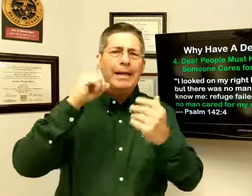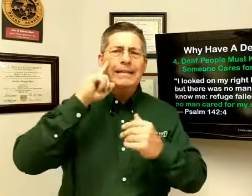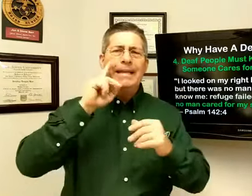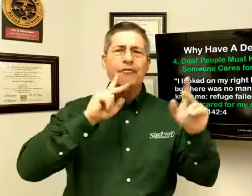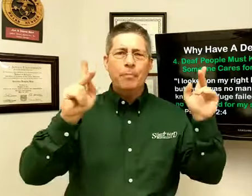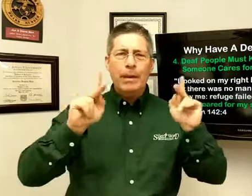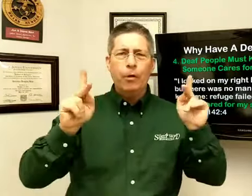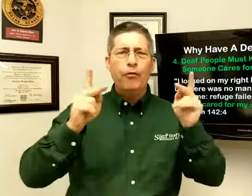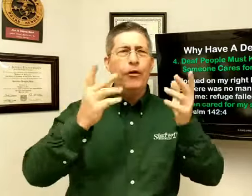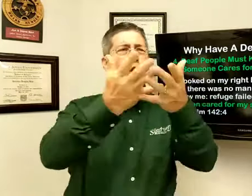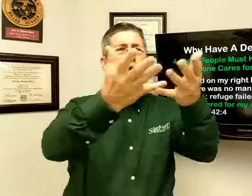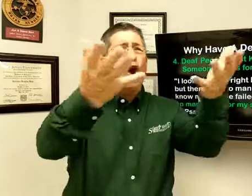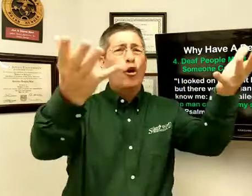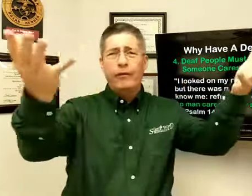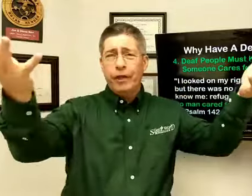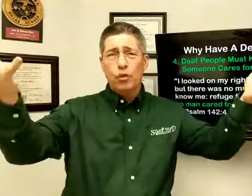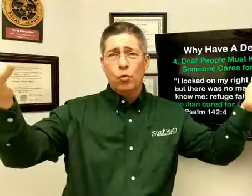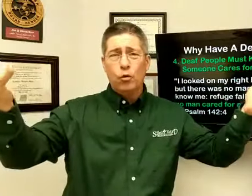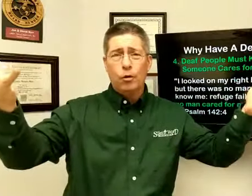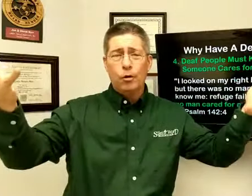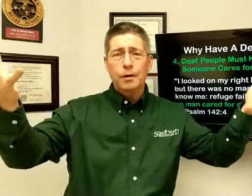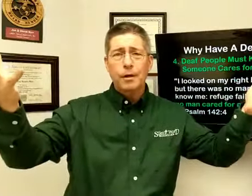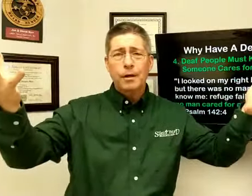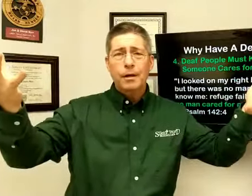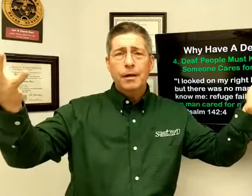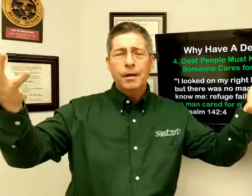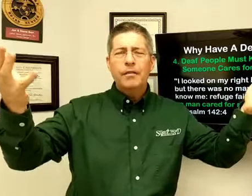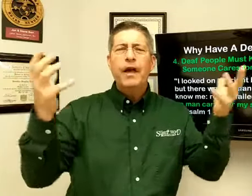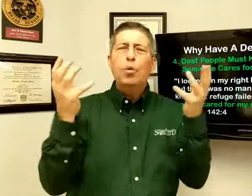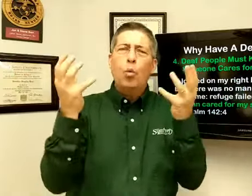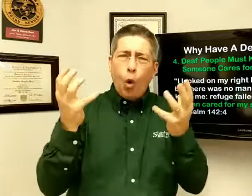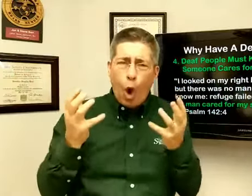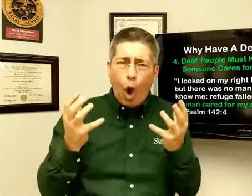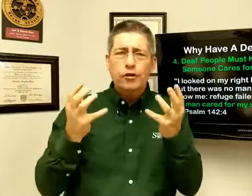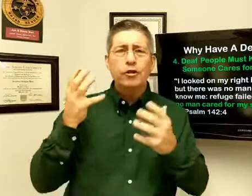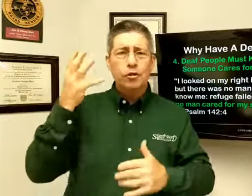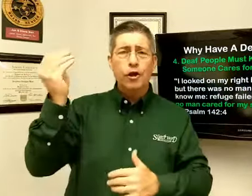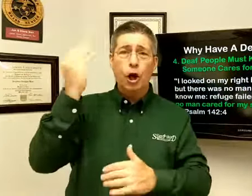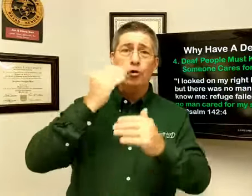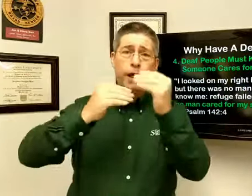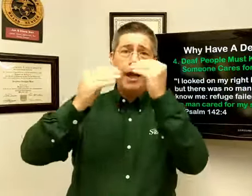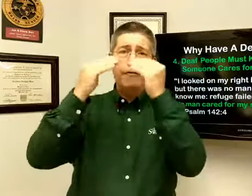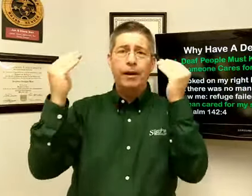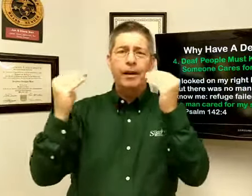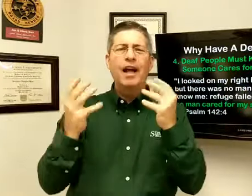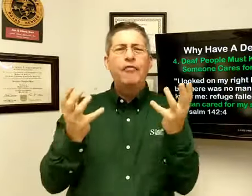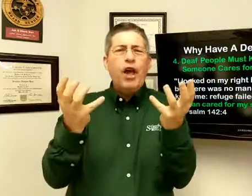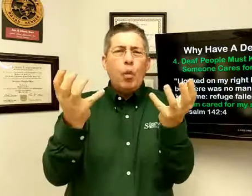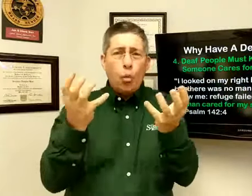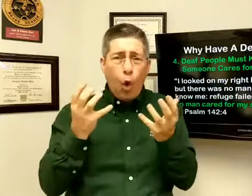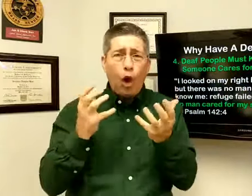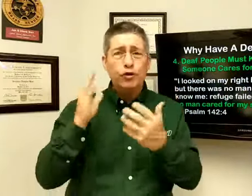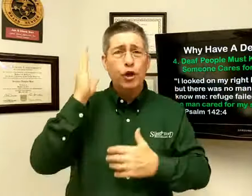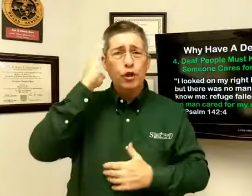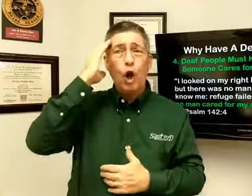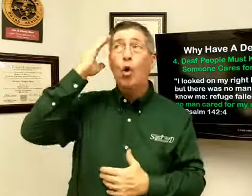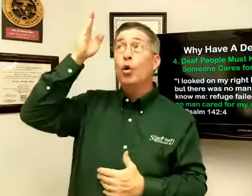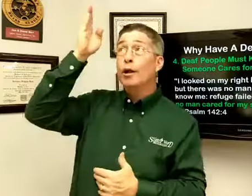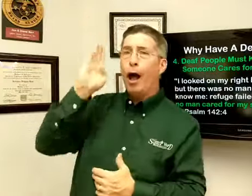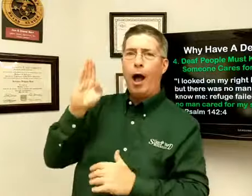deaf people there are in this world that want to go to heaven, that want to know God,